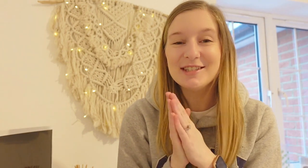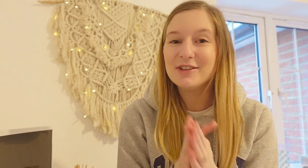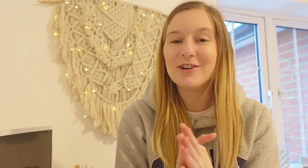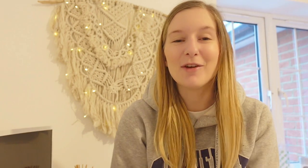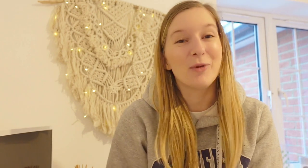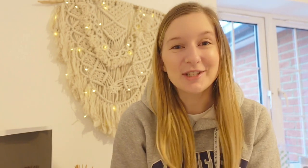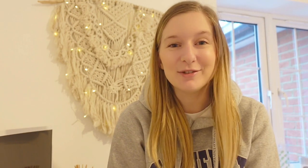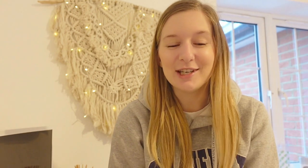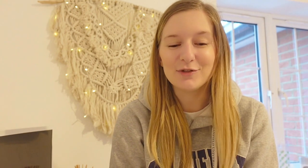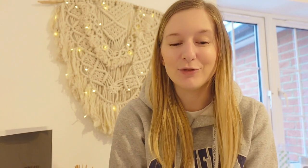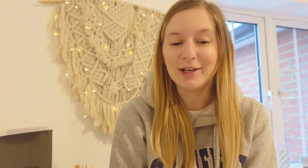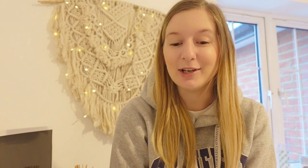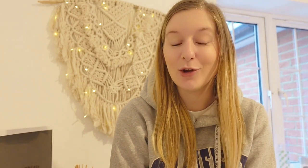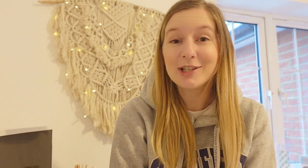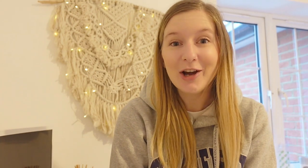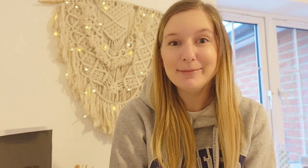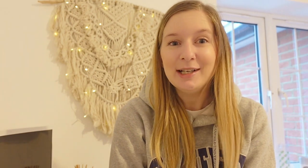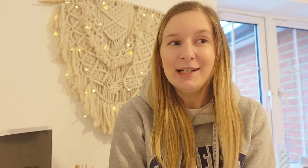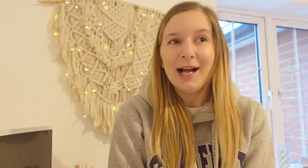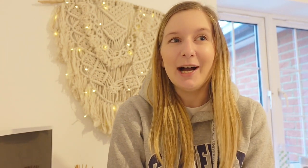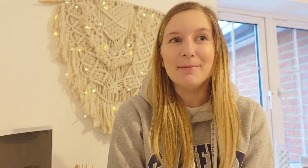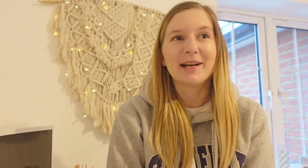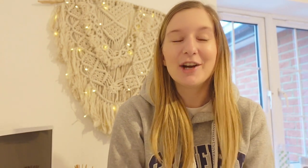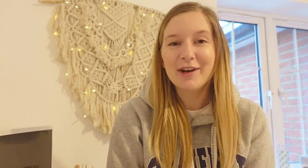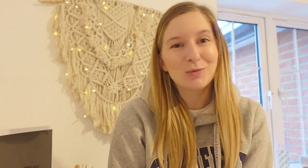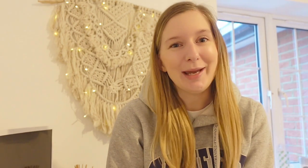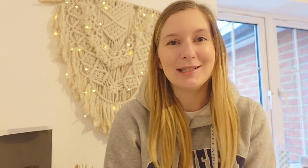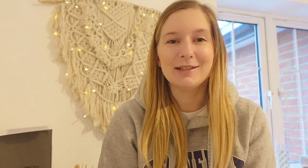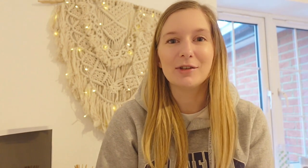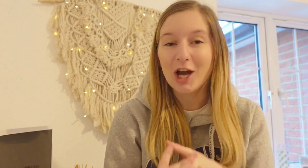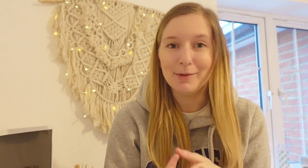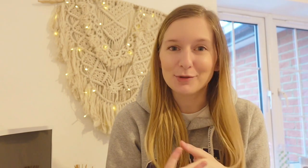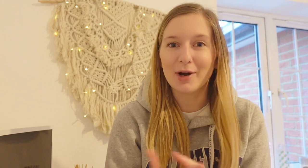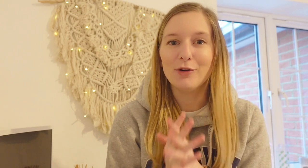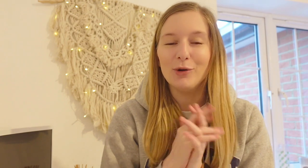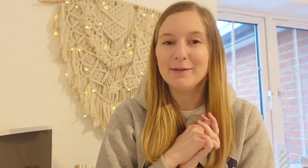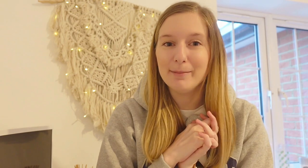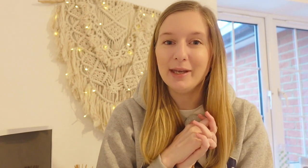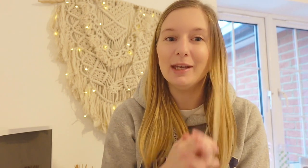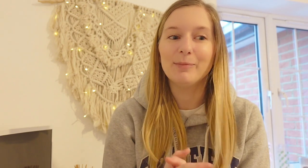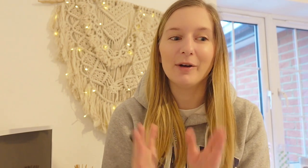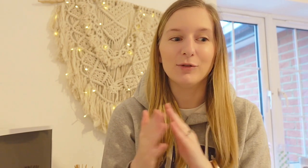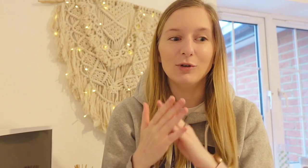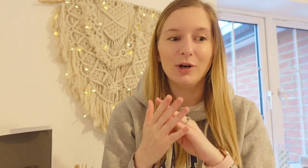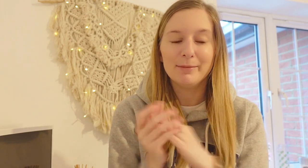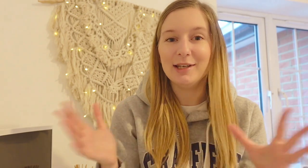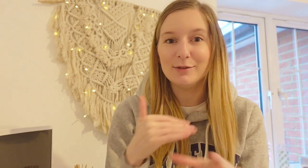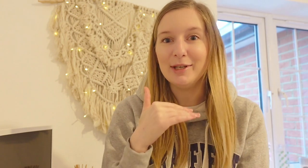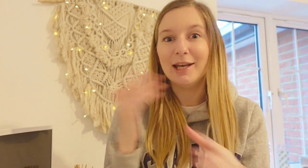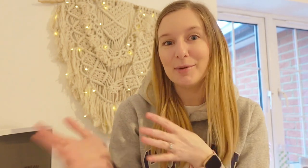is a video that I've wanted to release for a really really long time. I kind of had to wait until the timing was right not only for me but for me to be in a